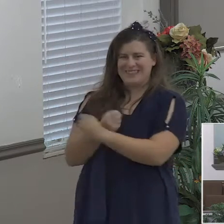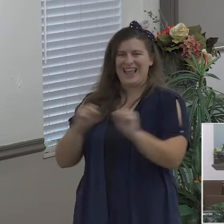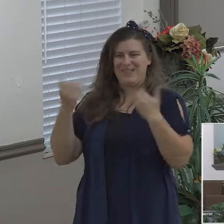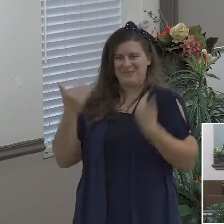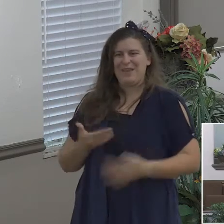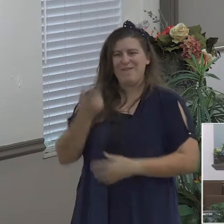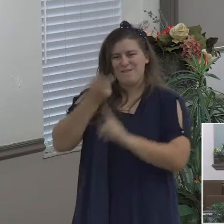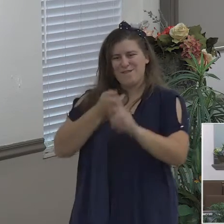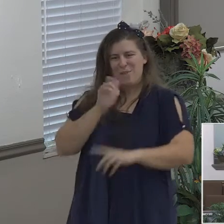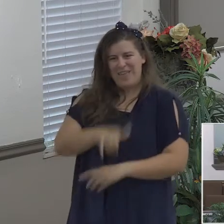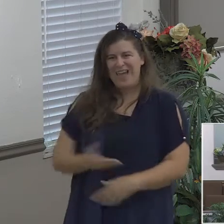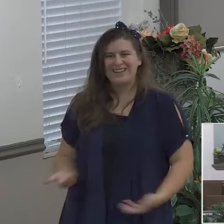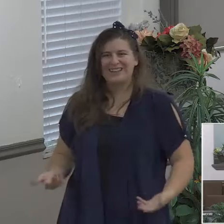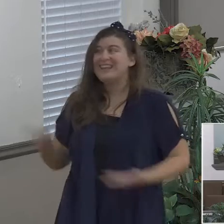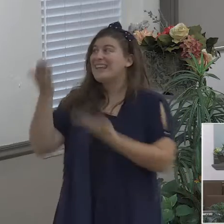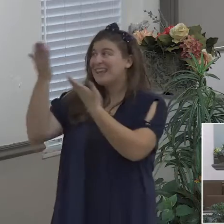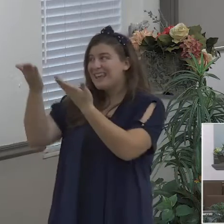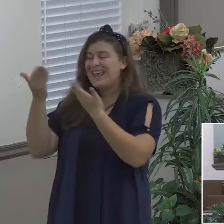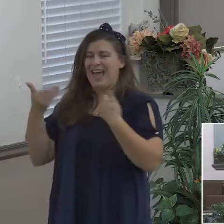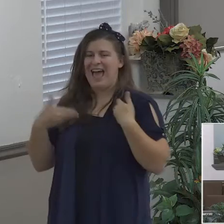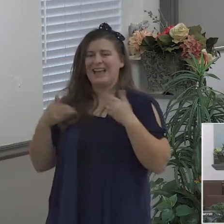God doesn't play games